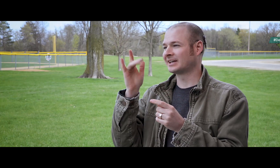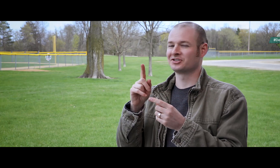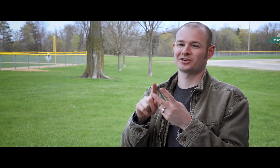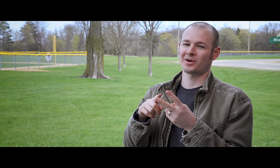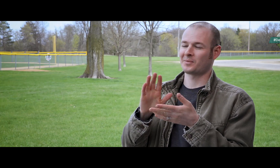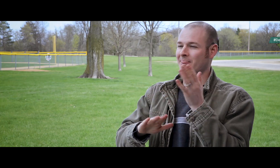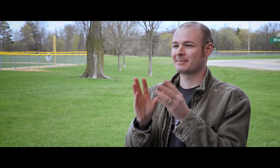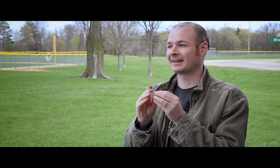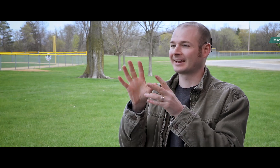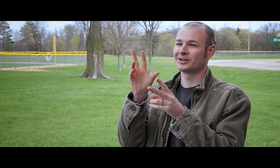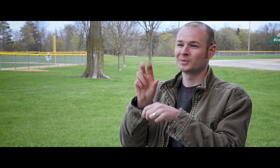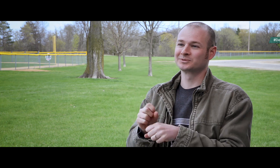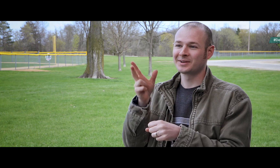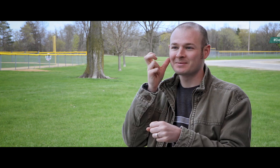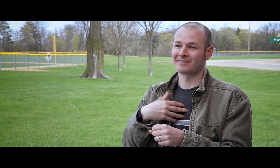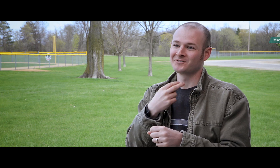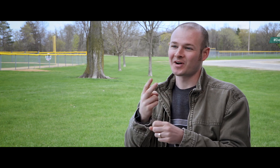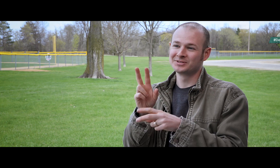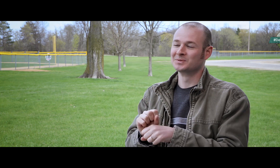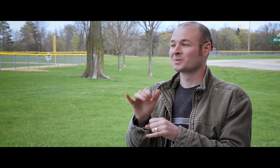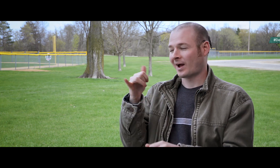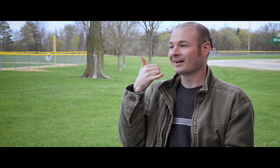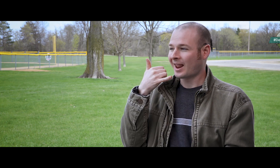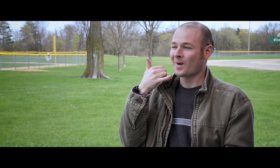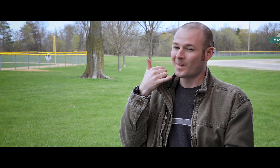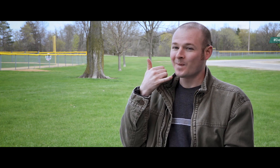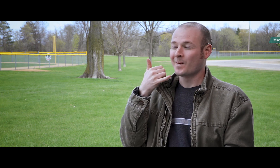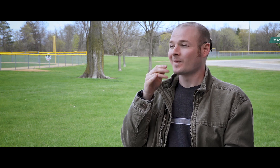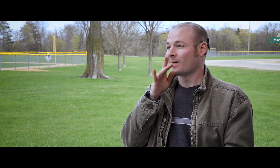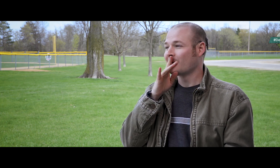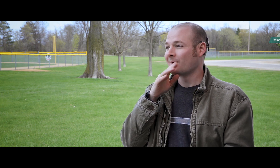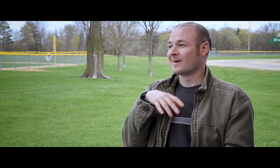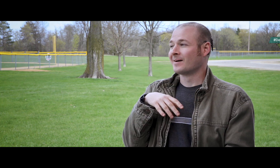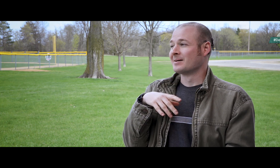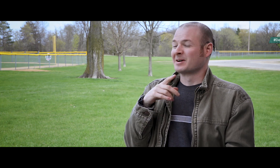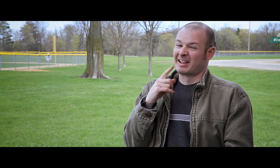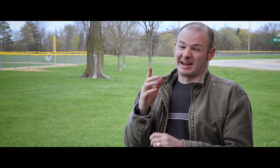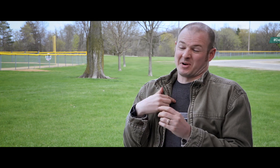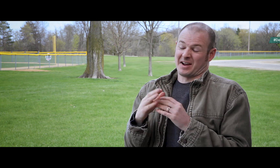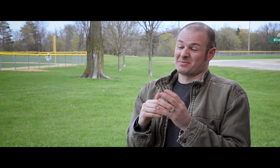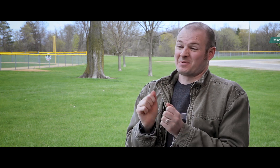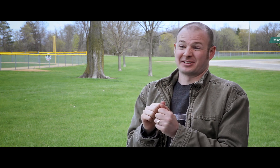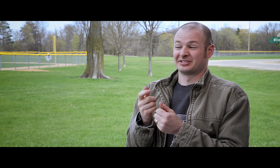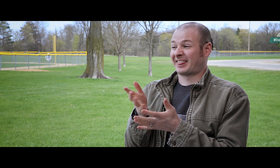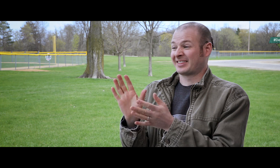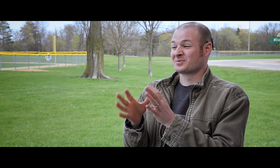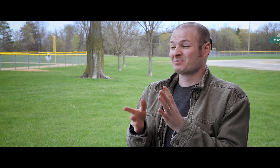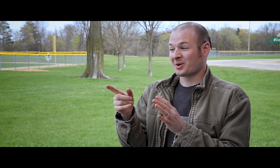presentation or running a meeting, my colleagues are used to hearing my voice, so I will talk on the phone. But I'm most comfortable just